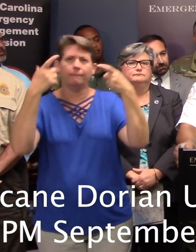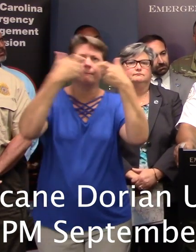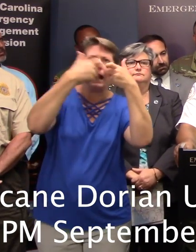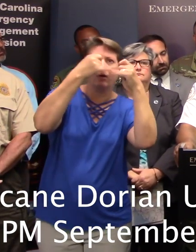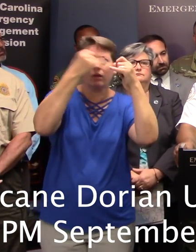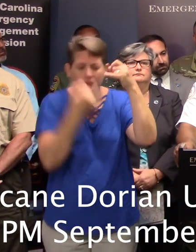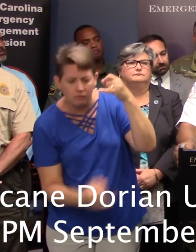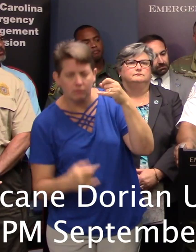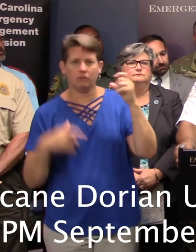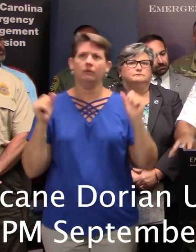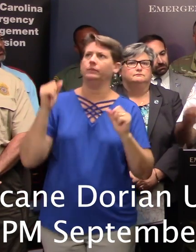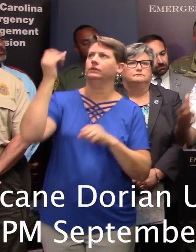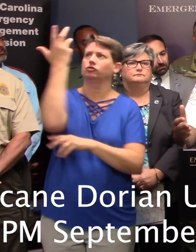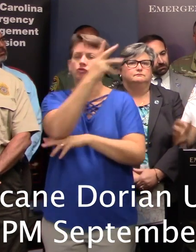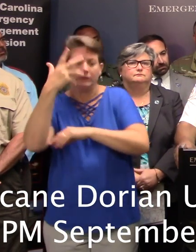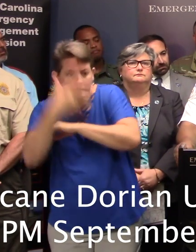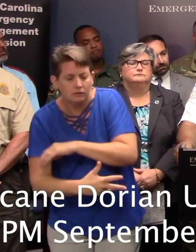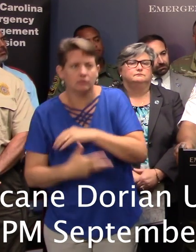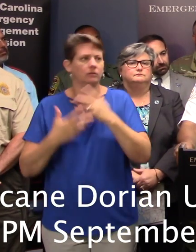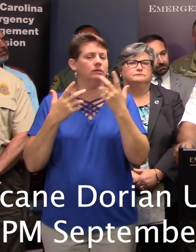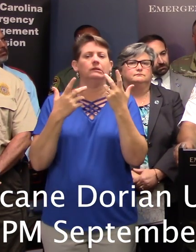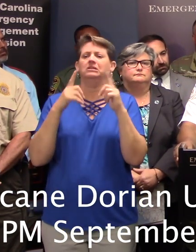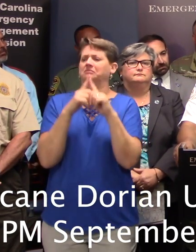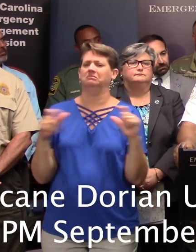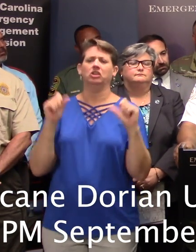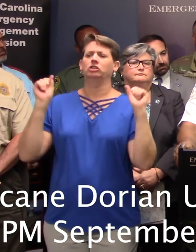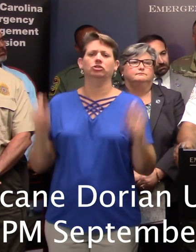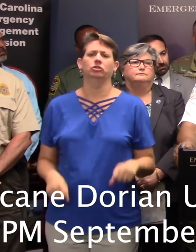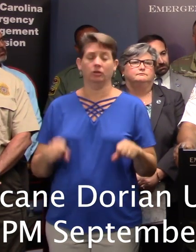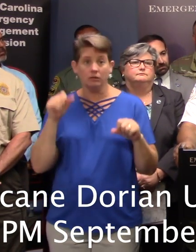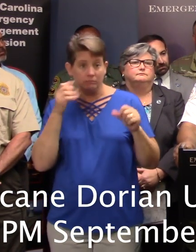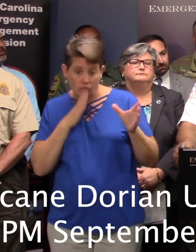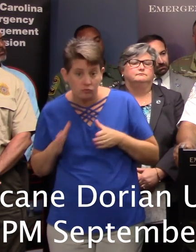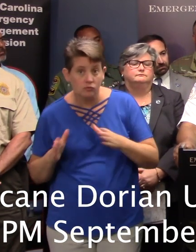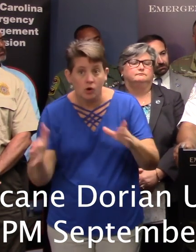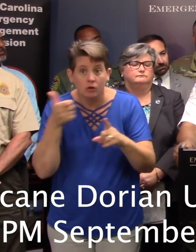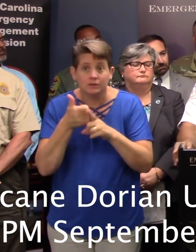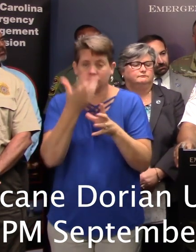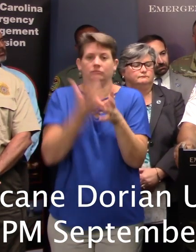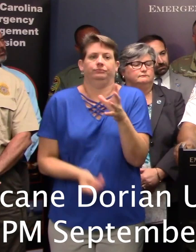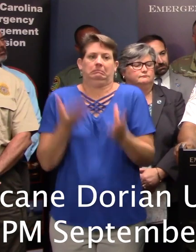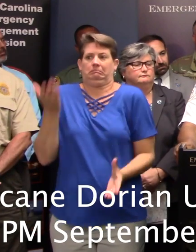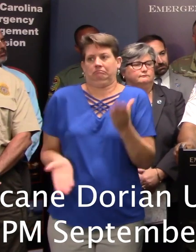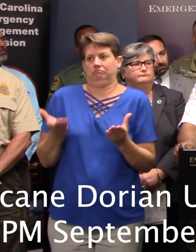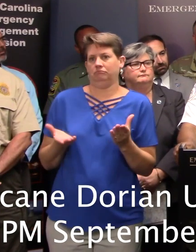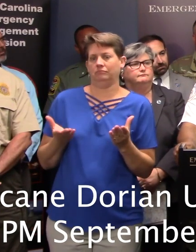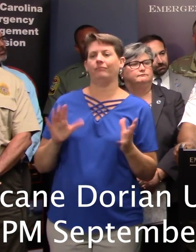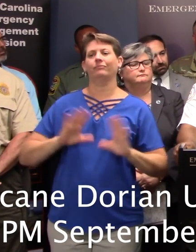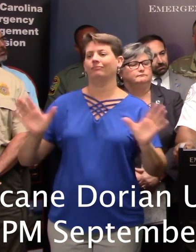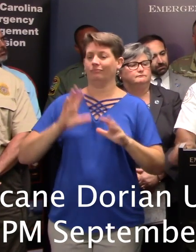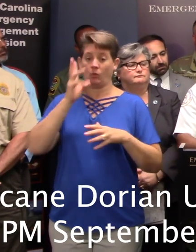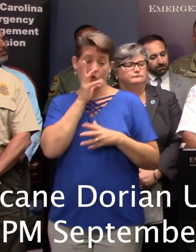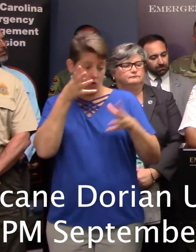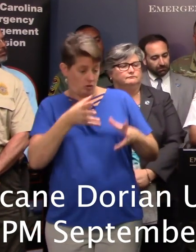tree branches, debris, and it could be that the railway is washed out. So please do not drive in standing